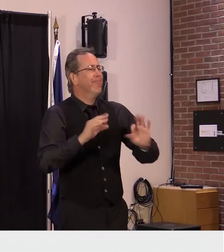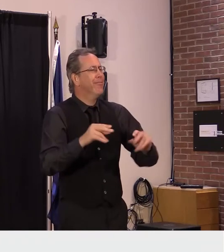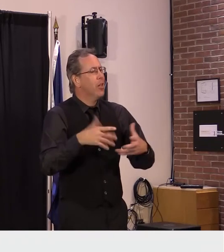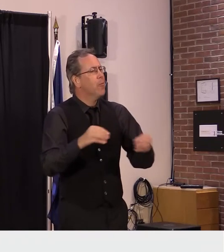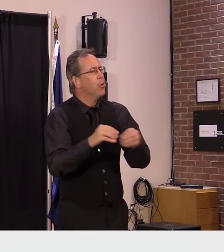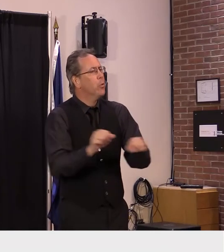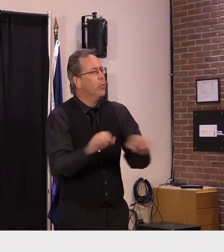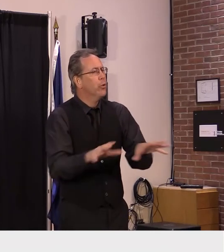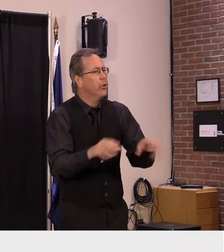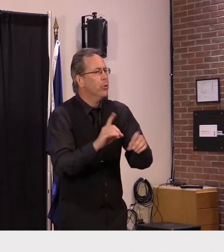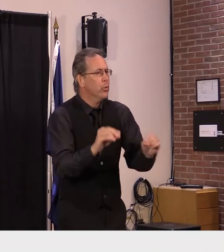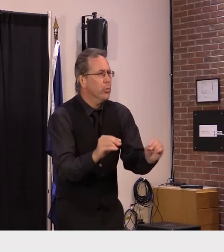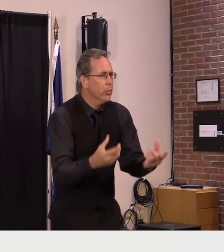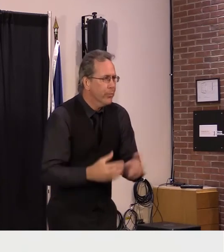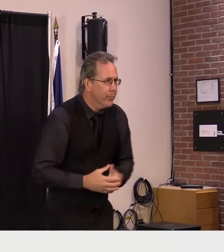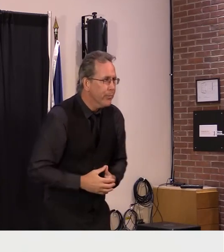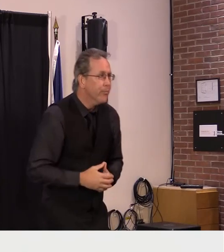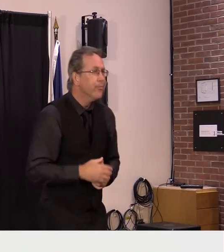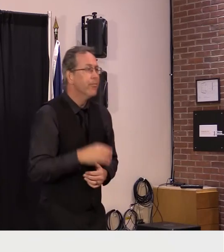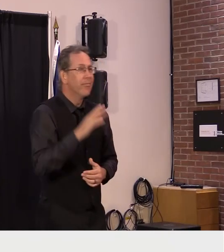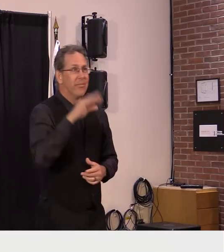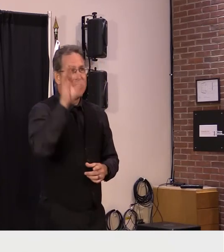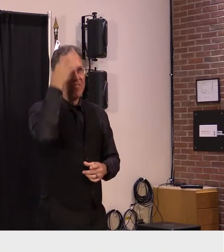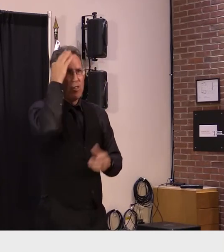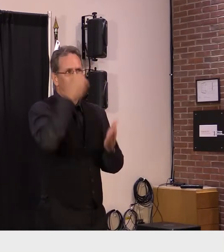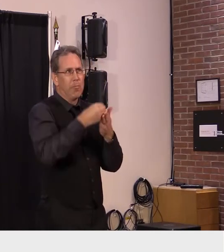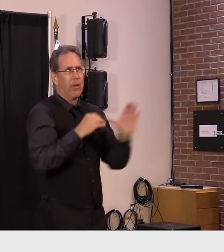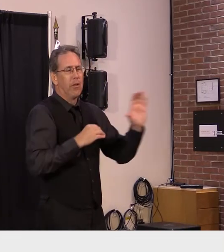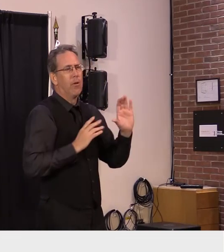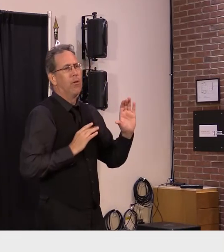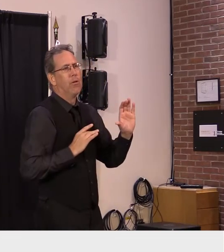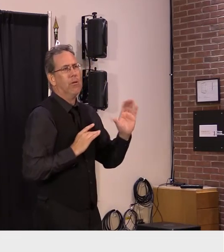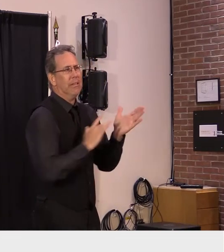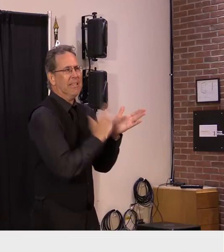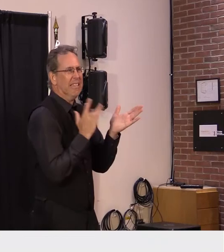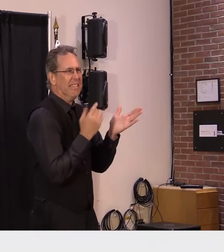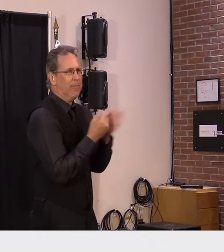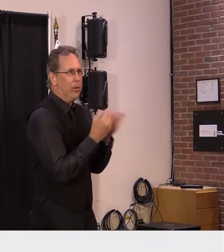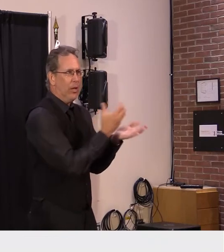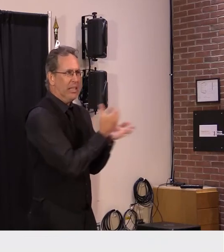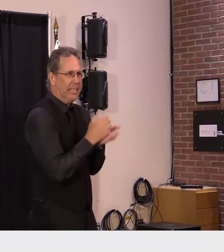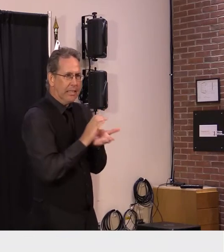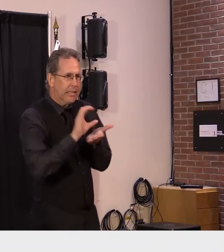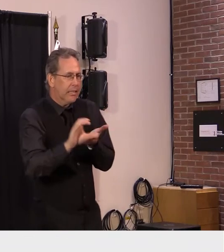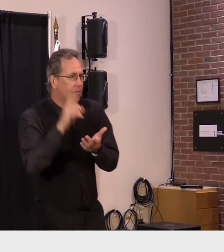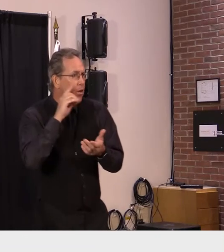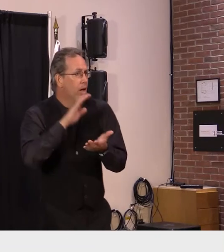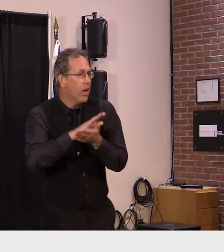dollars to do what we can to address not only the academic needs of our students but also their social emotional needs